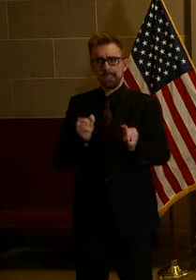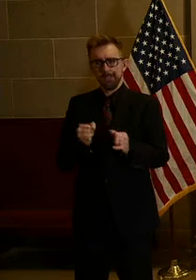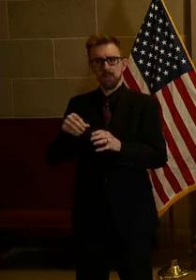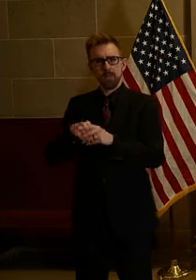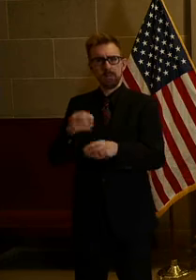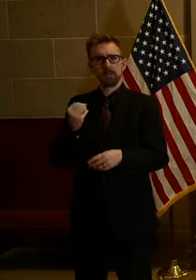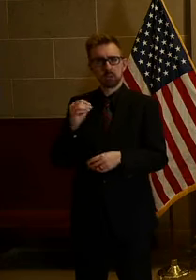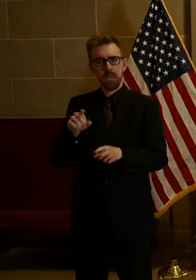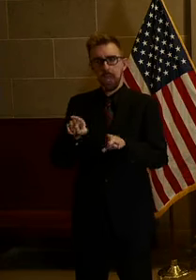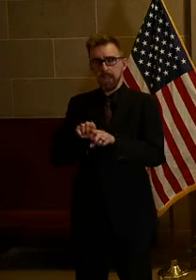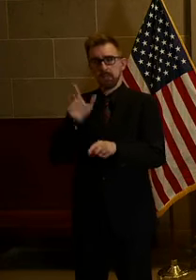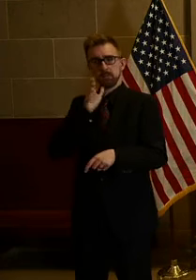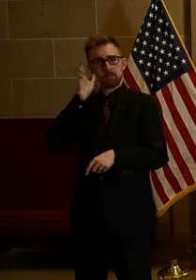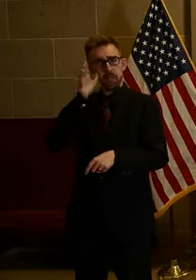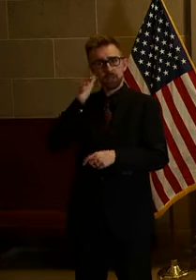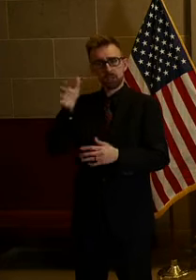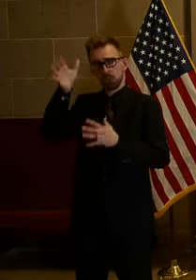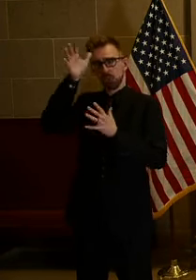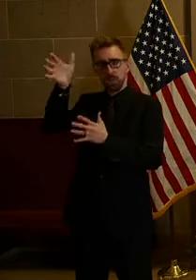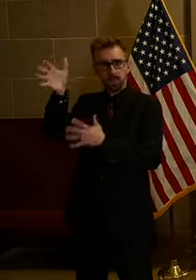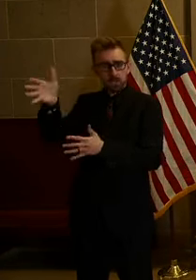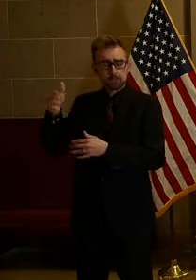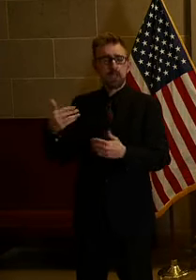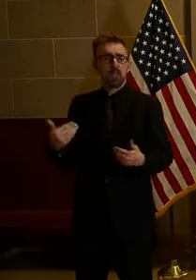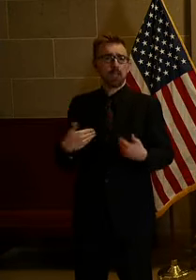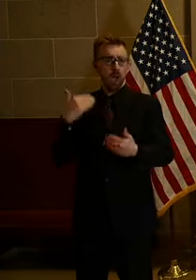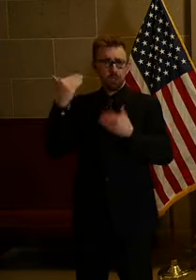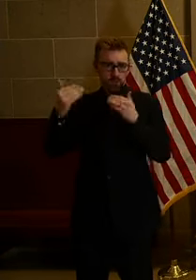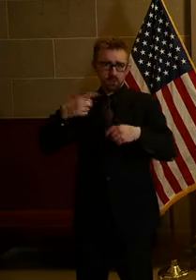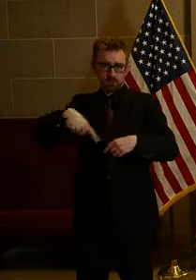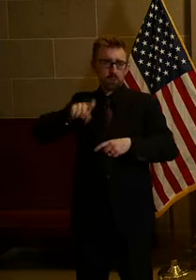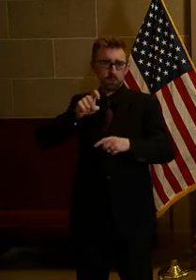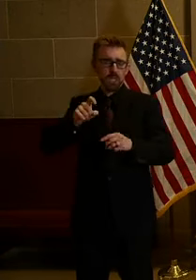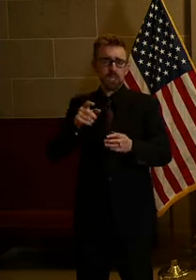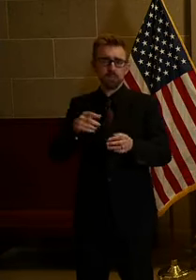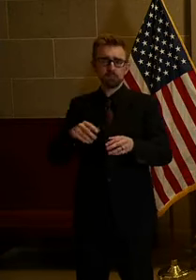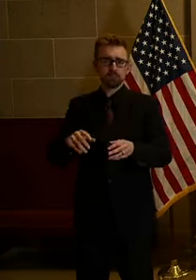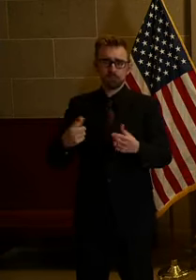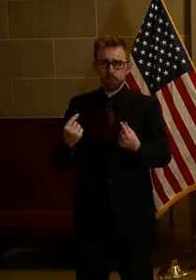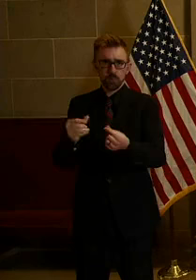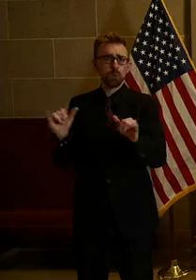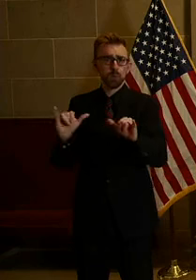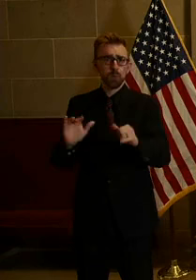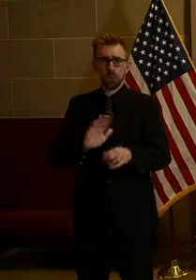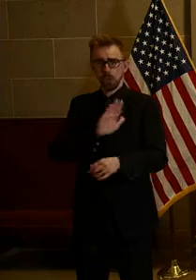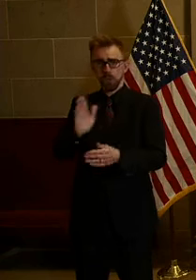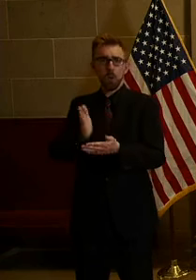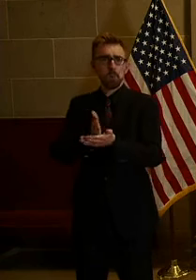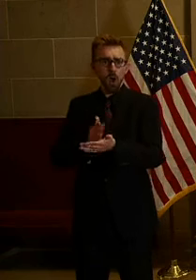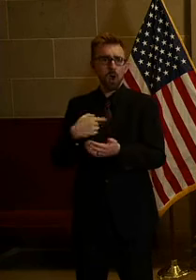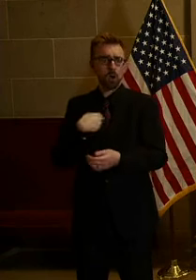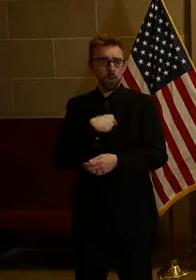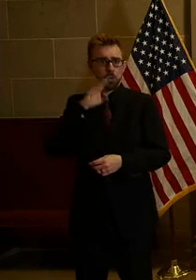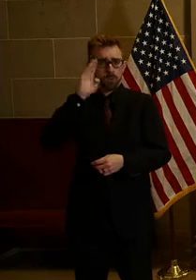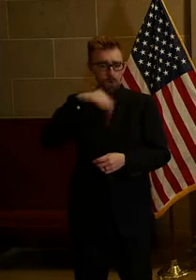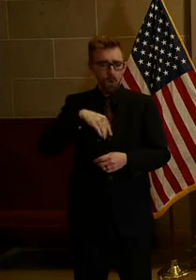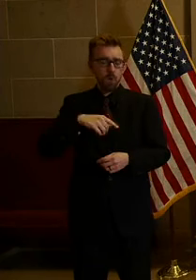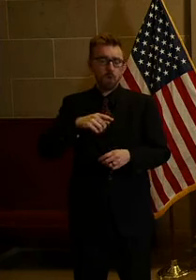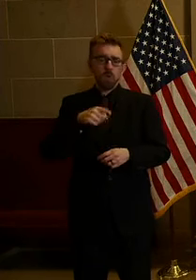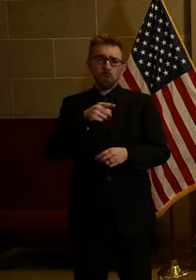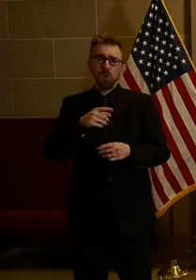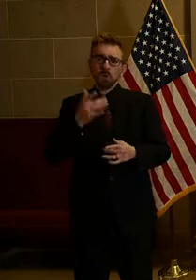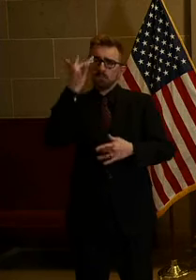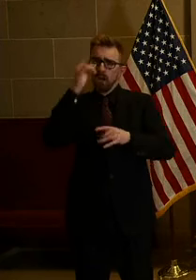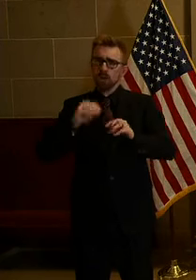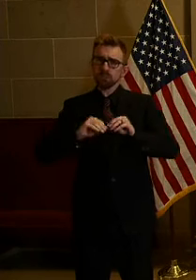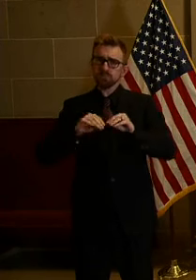up as parents. We gotta step up as grandparents and young adults. You've got to step up to be able to do your part. We know what it takes to slow this virus